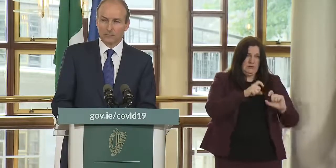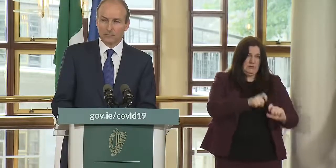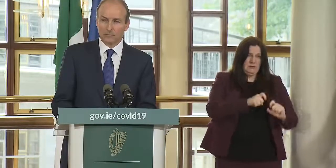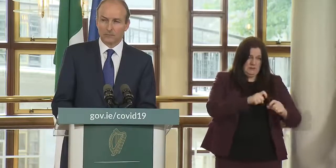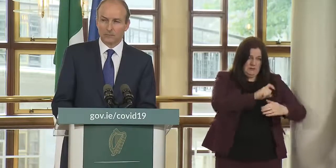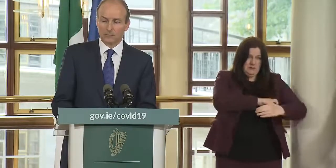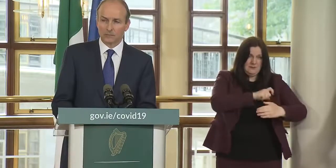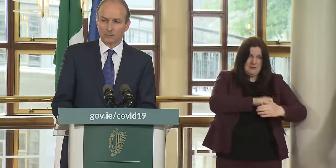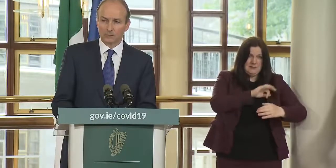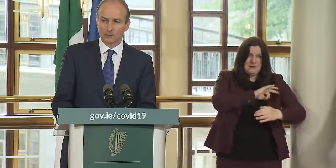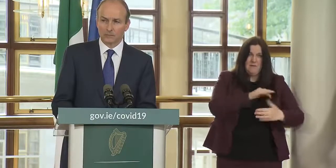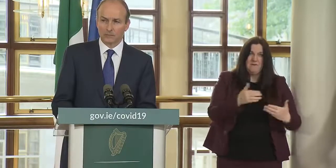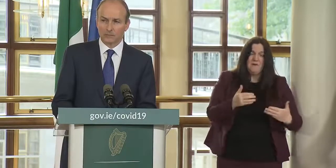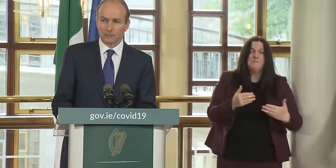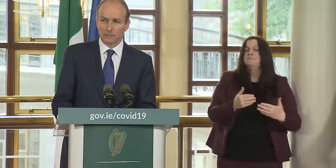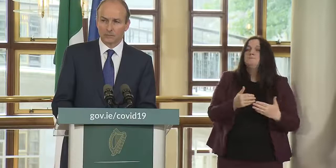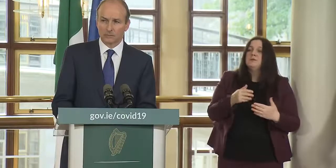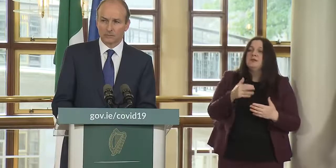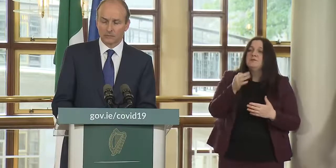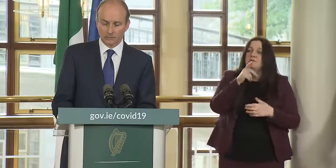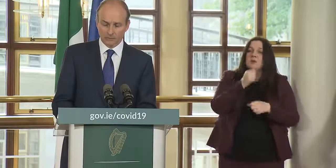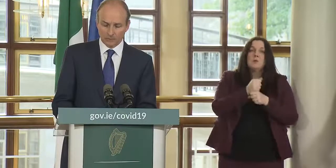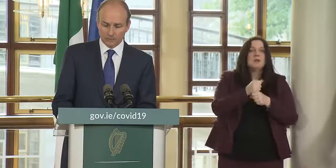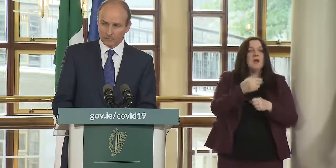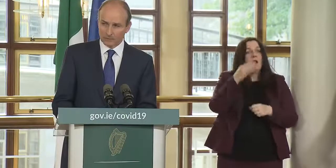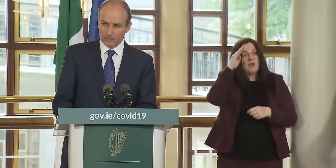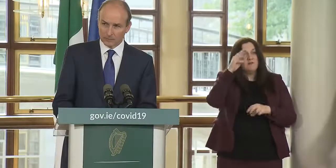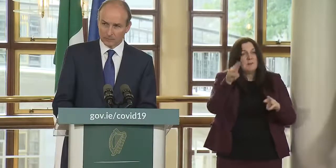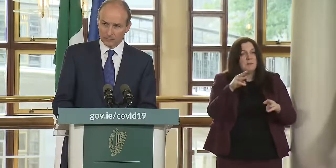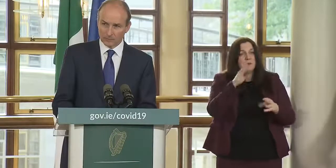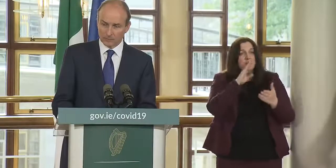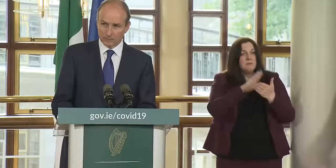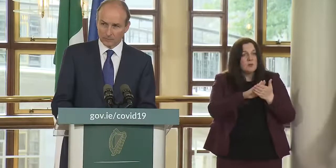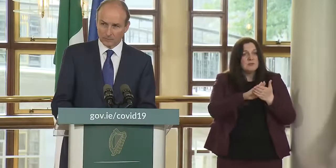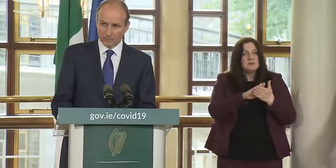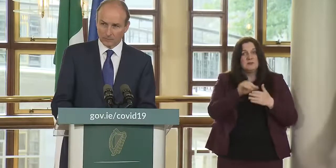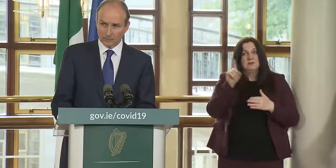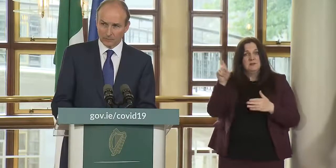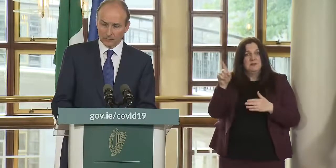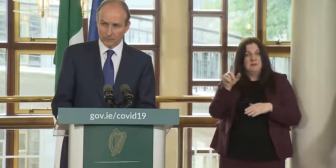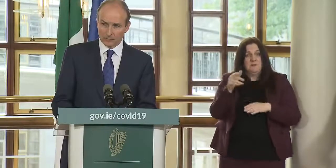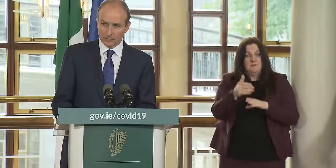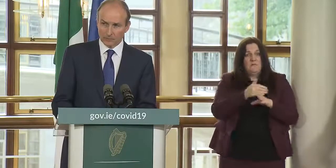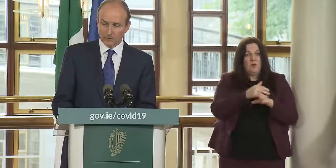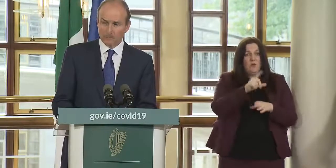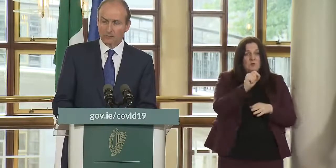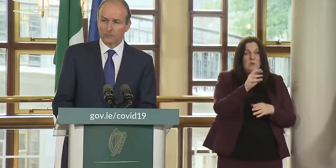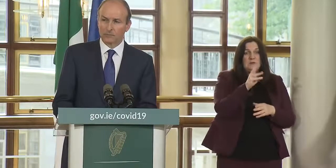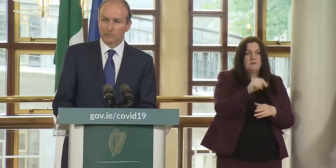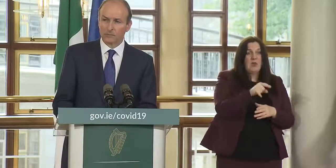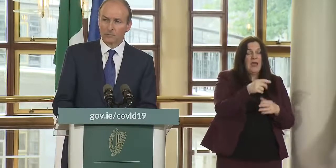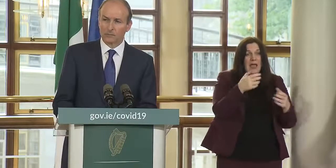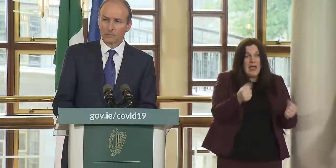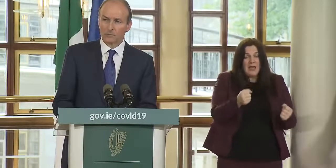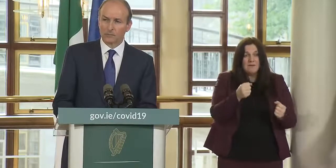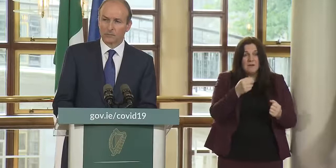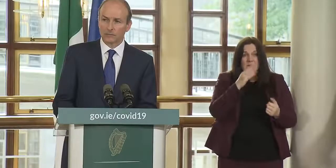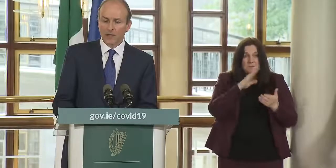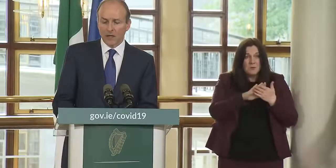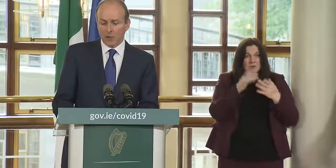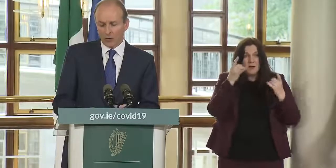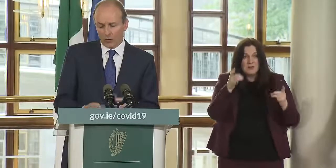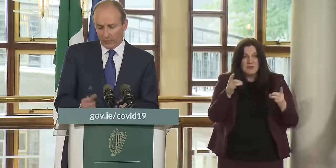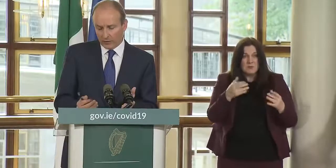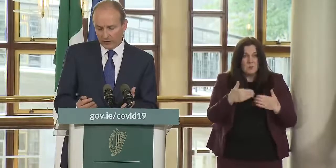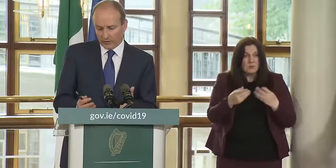and before the 20th of july should they simply and just forgo the money that they've paid already or have you been in discussions with the airlines about